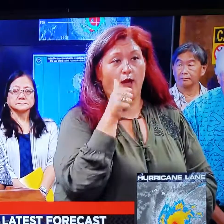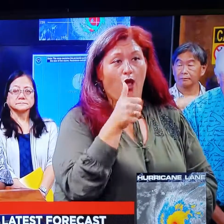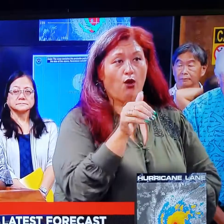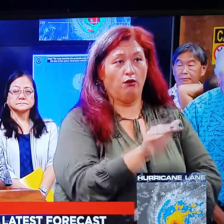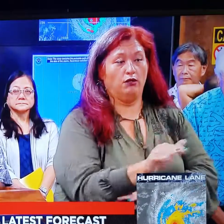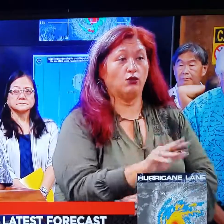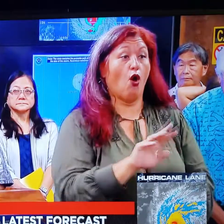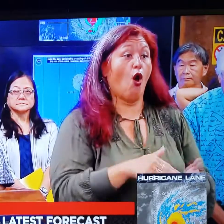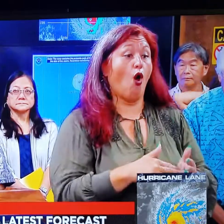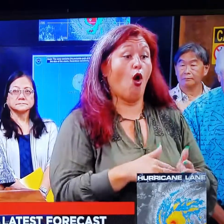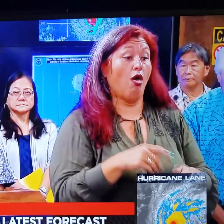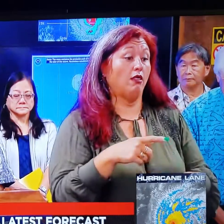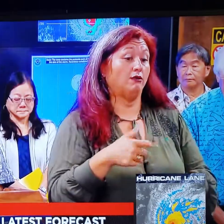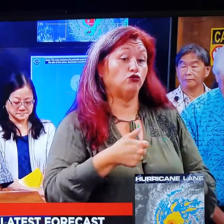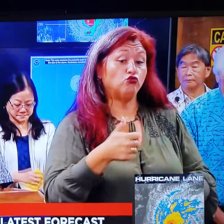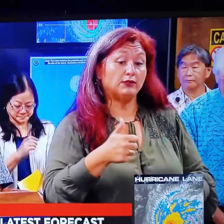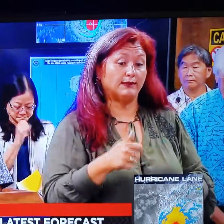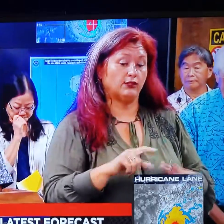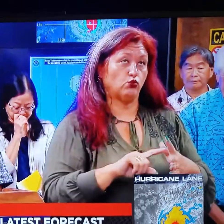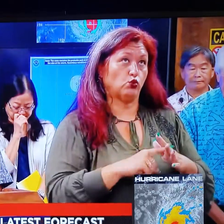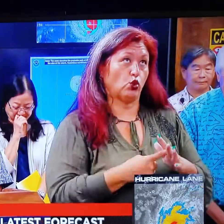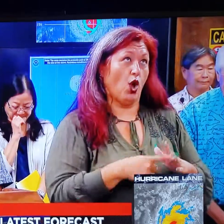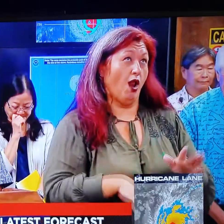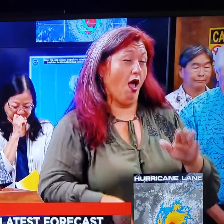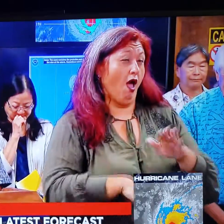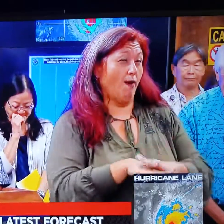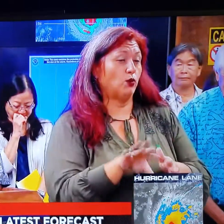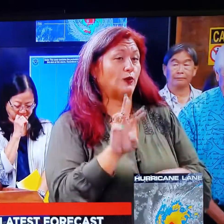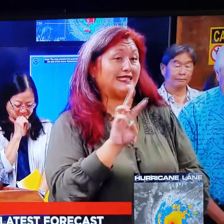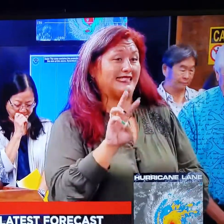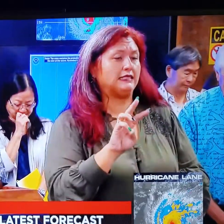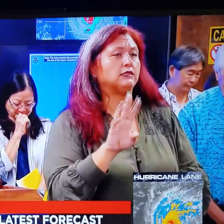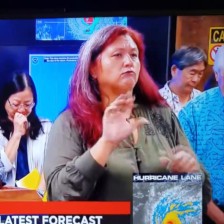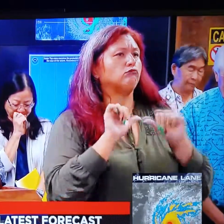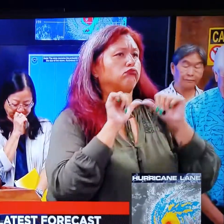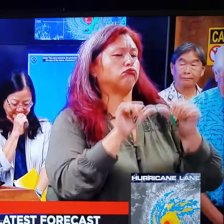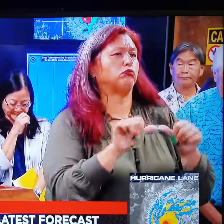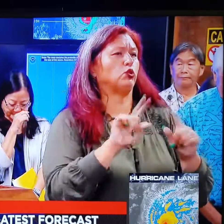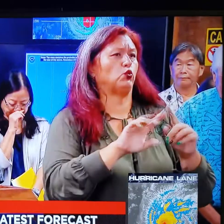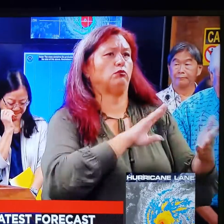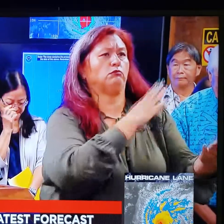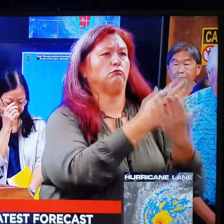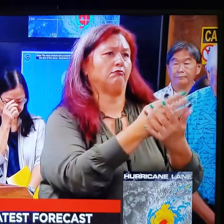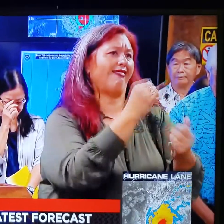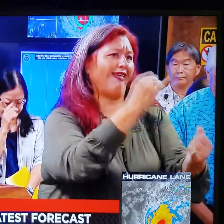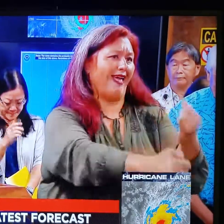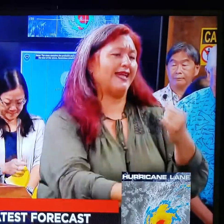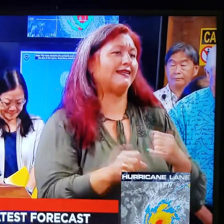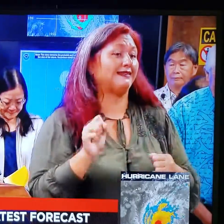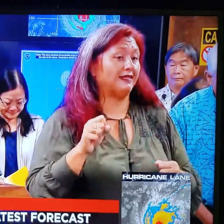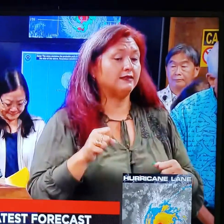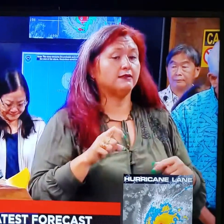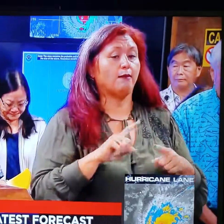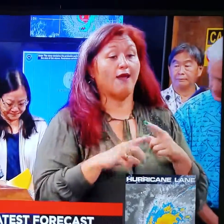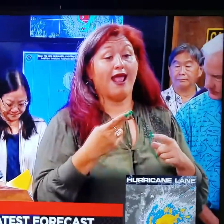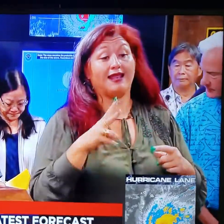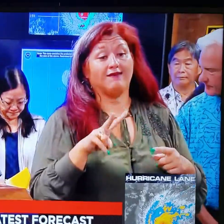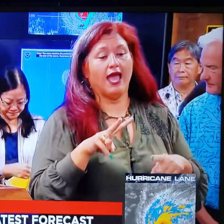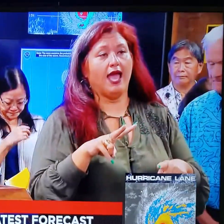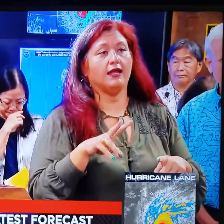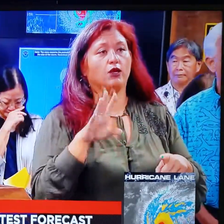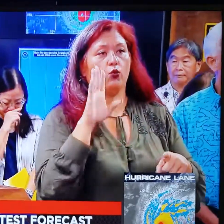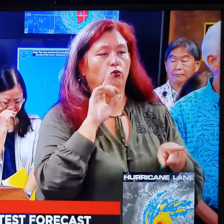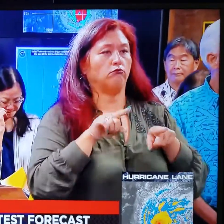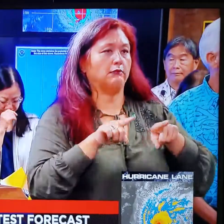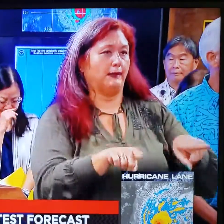So all trips starting up to 6 p.m. will operate to their completion and handy van will